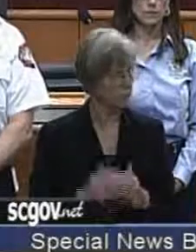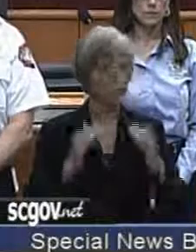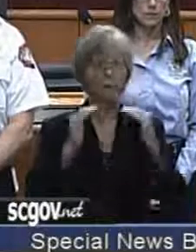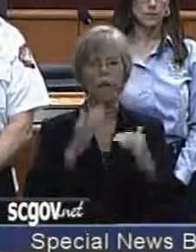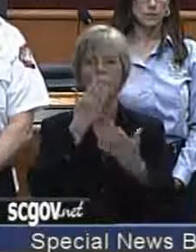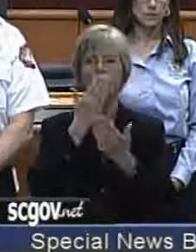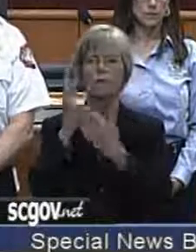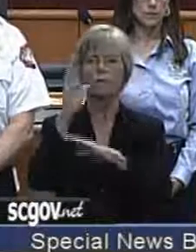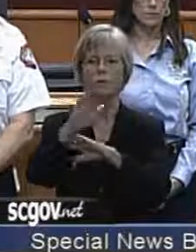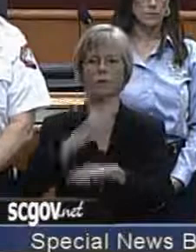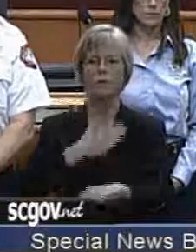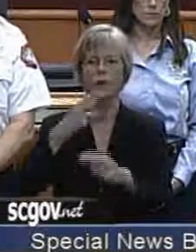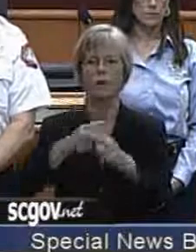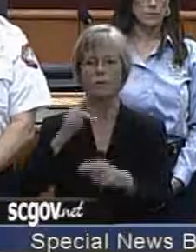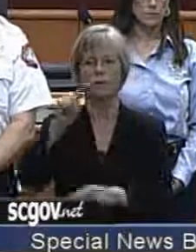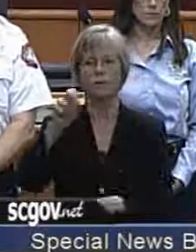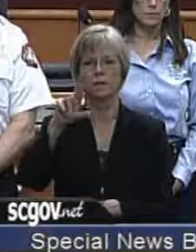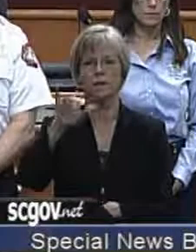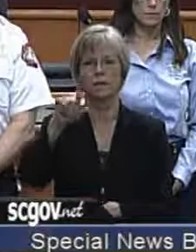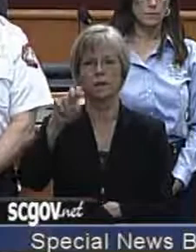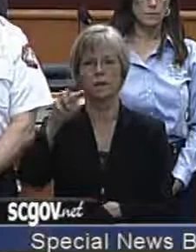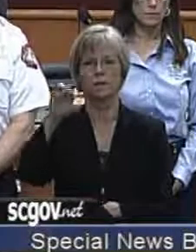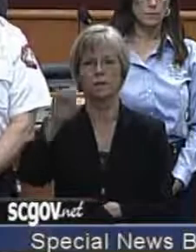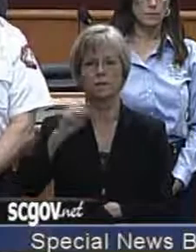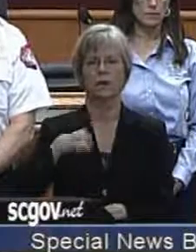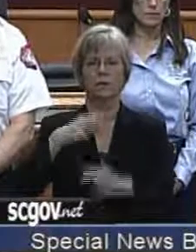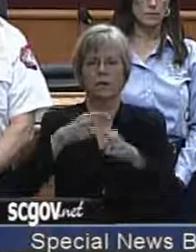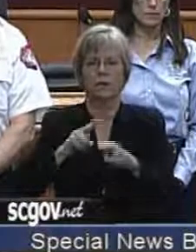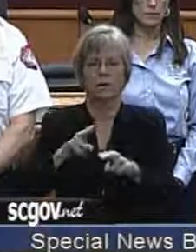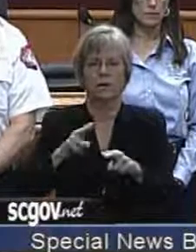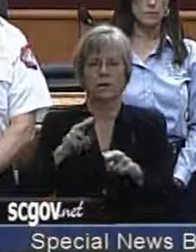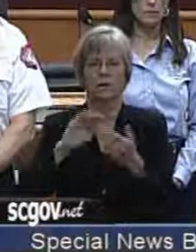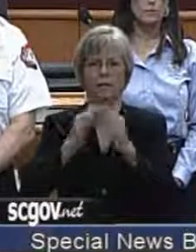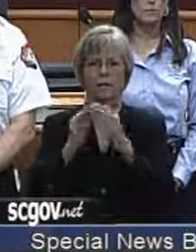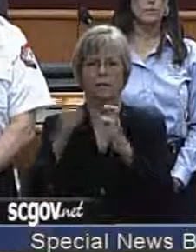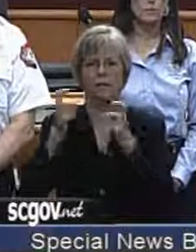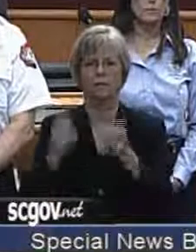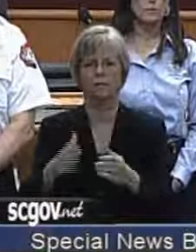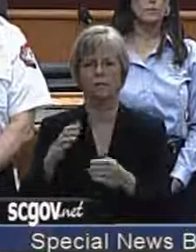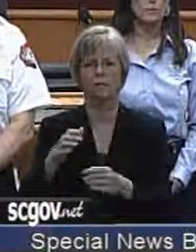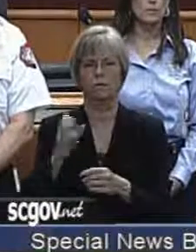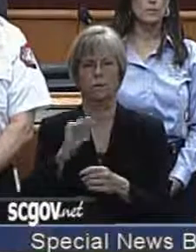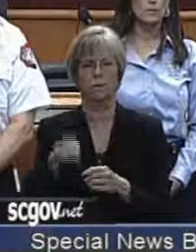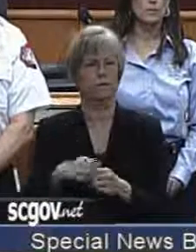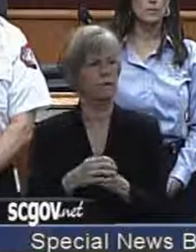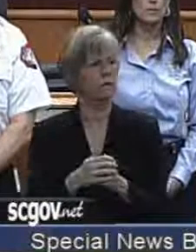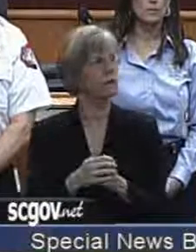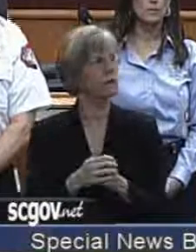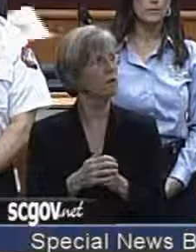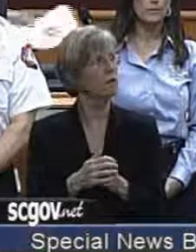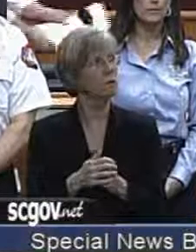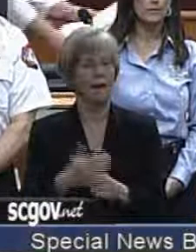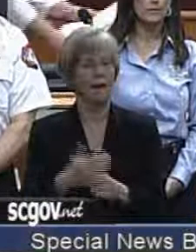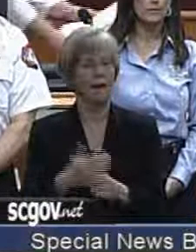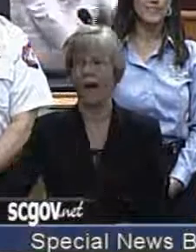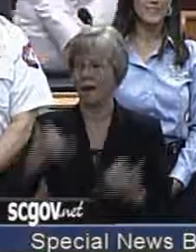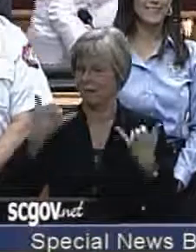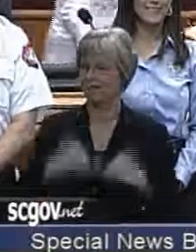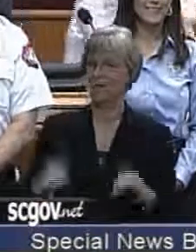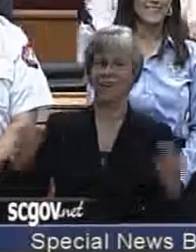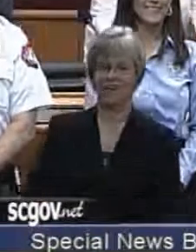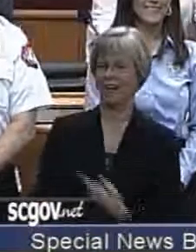Good afternoon. My name is Terry Lewis. I'm the interim city manager for the city of Sarasota. Before one of them says it, yes, I'm still here.